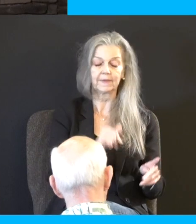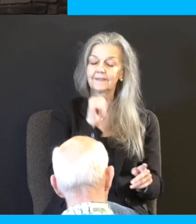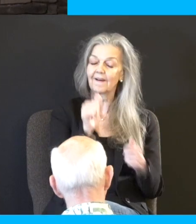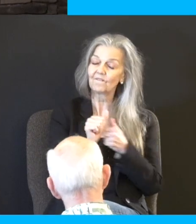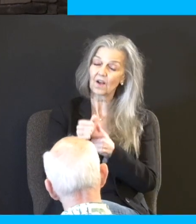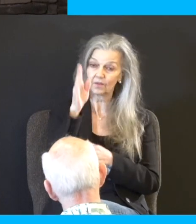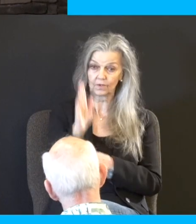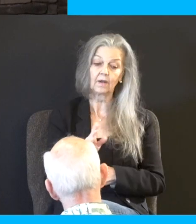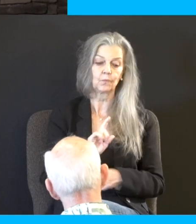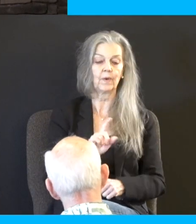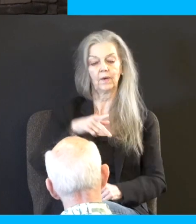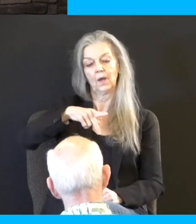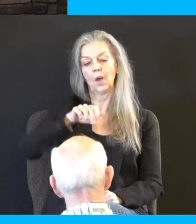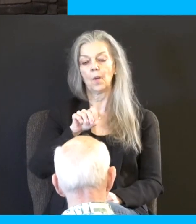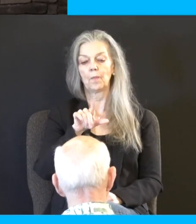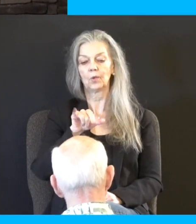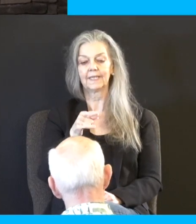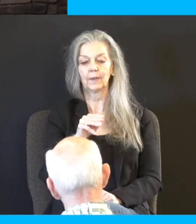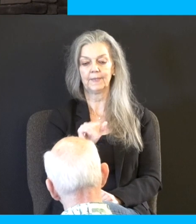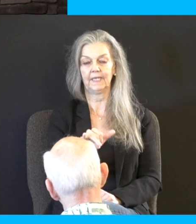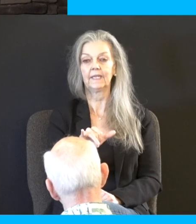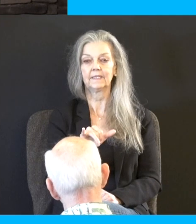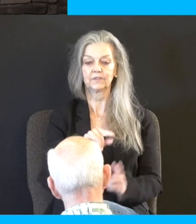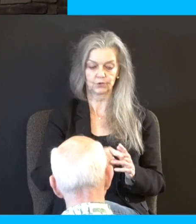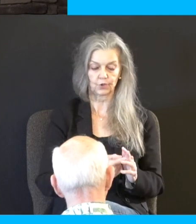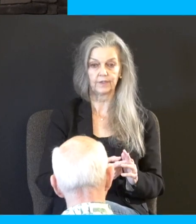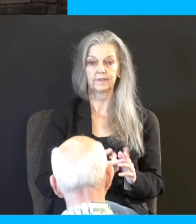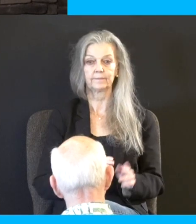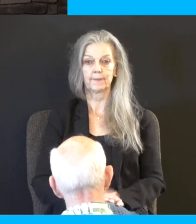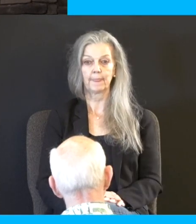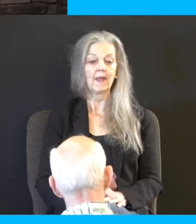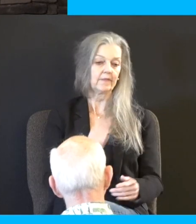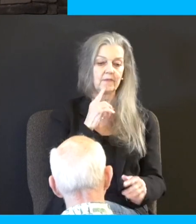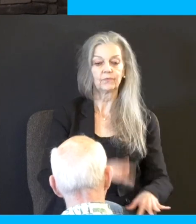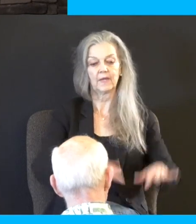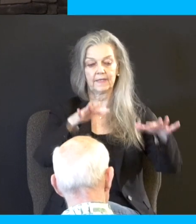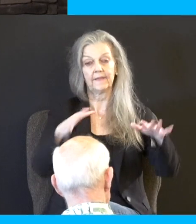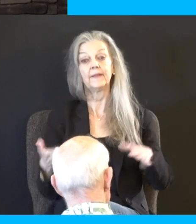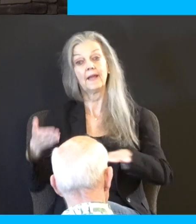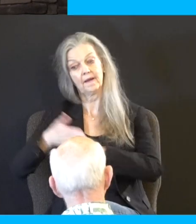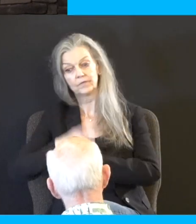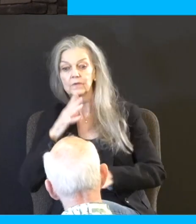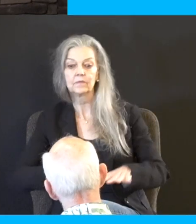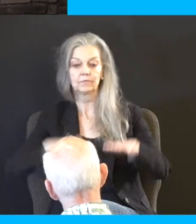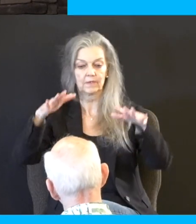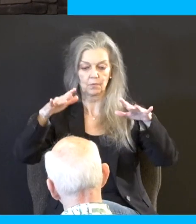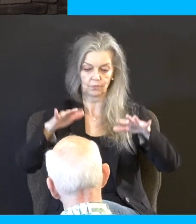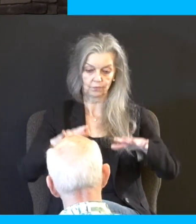started. And, of course, it spread basically from that point. Then we had the flood. And after the flood, it started up again where there would be multiple wives that